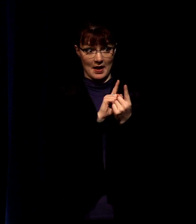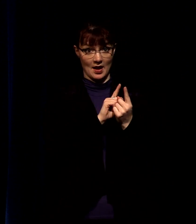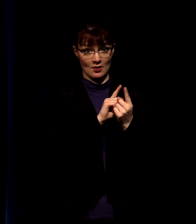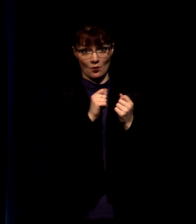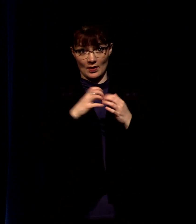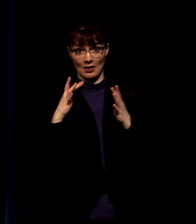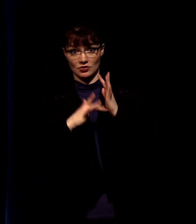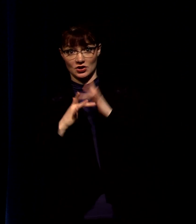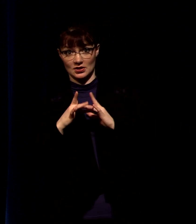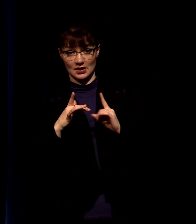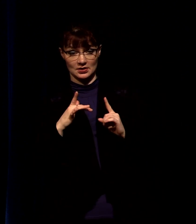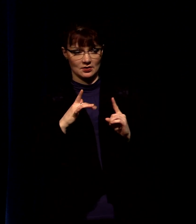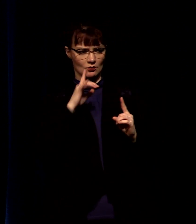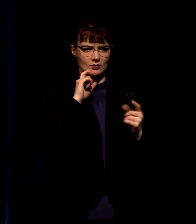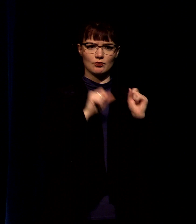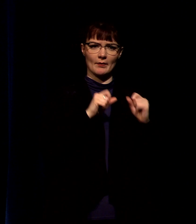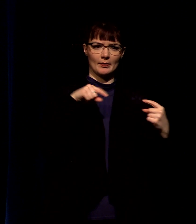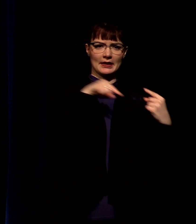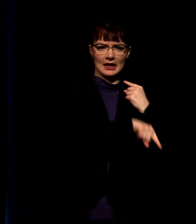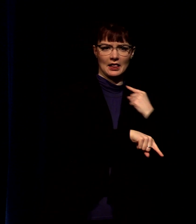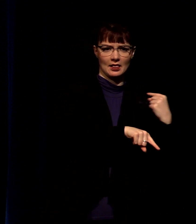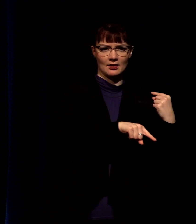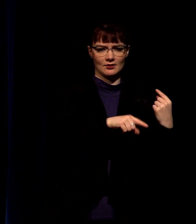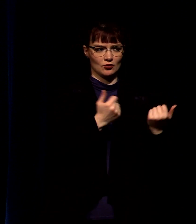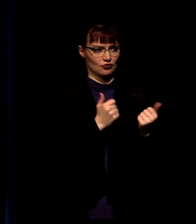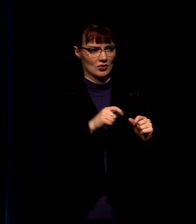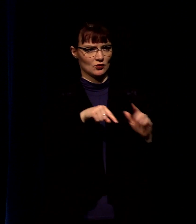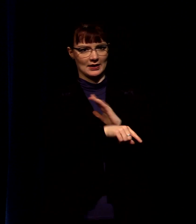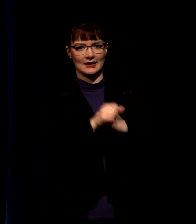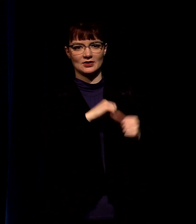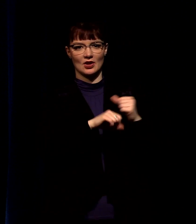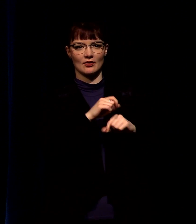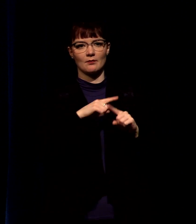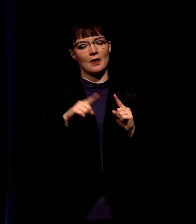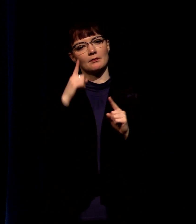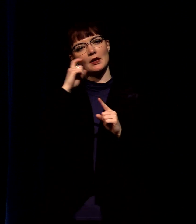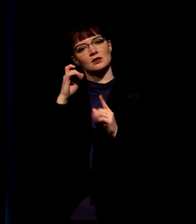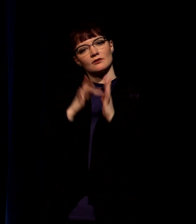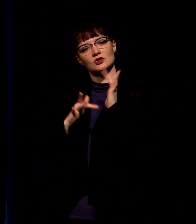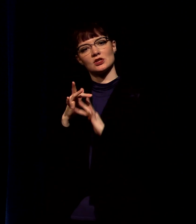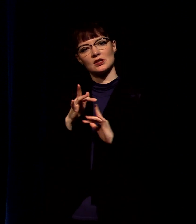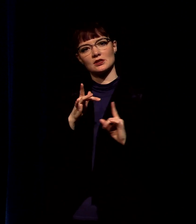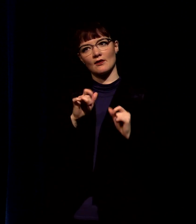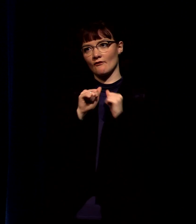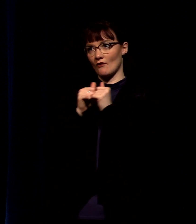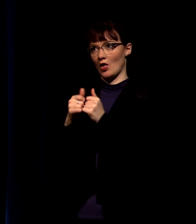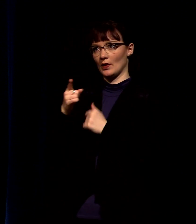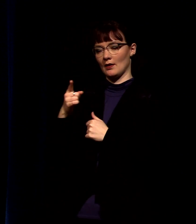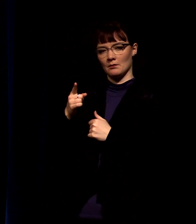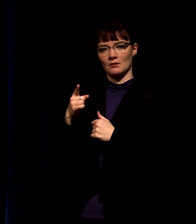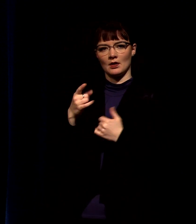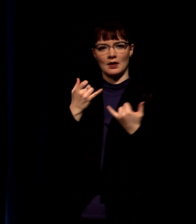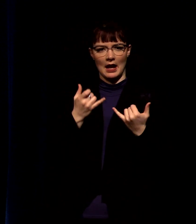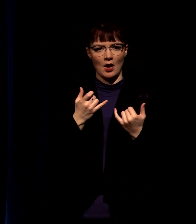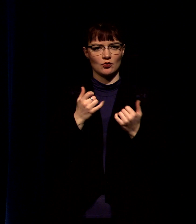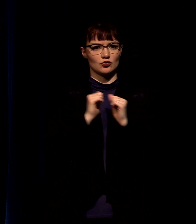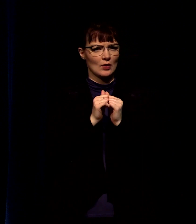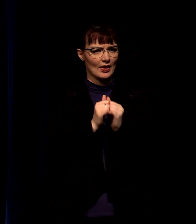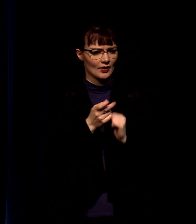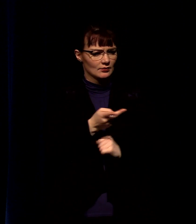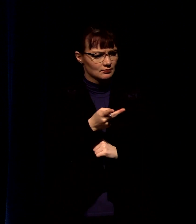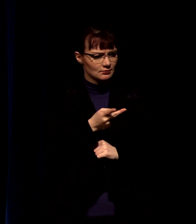they literally would probably kill each other and here we find them under the banner of jesus ministering peace to people together